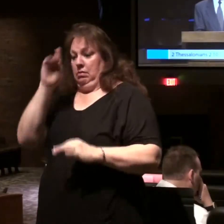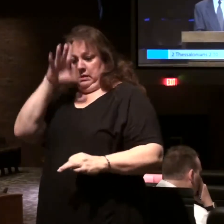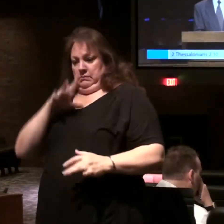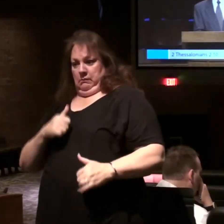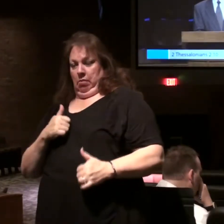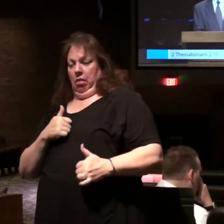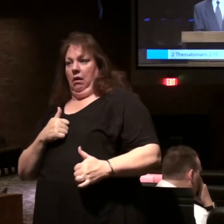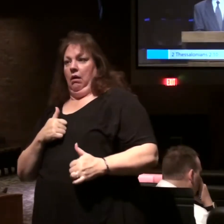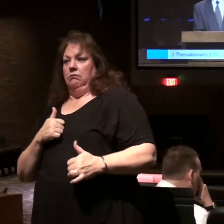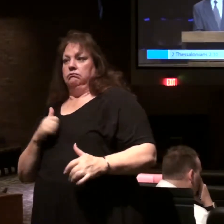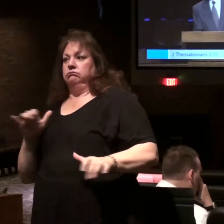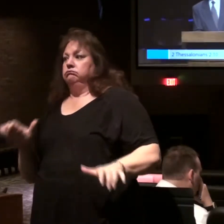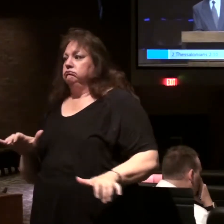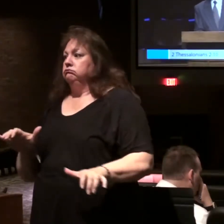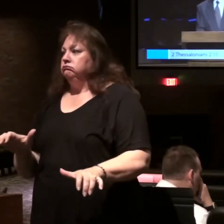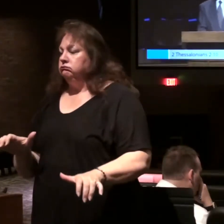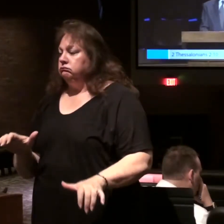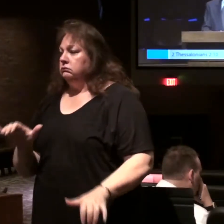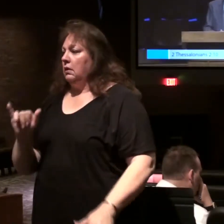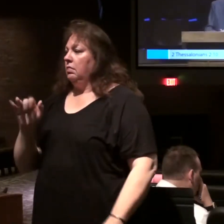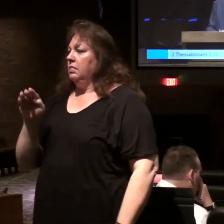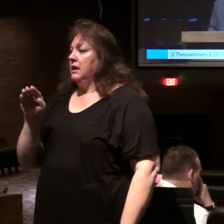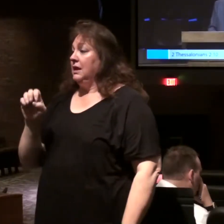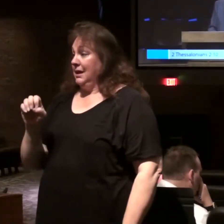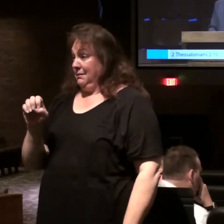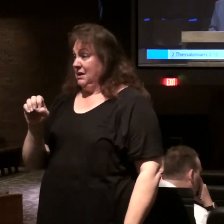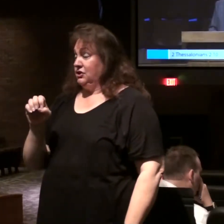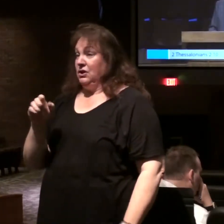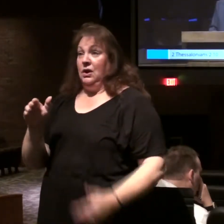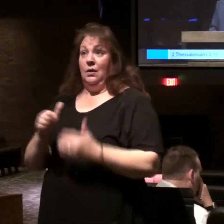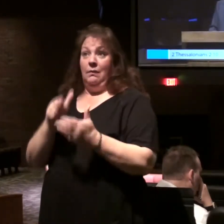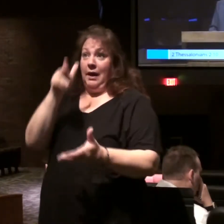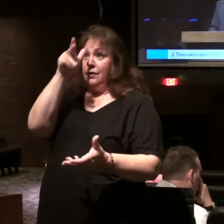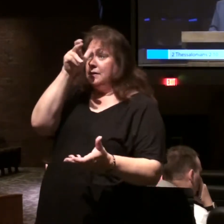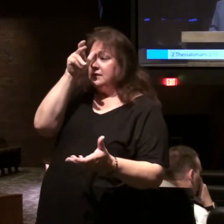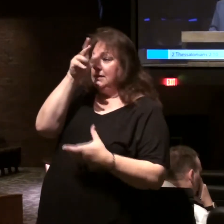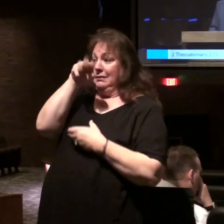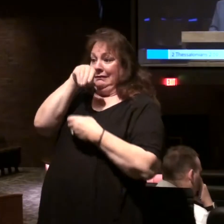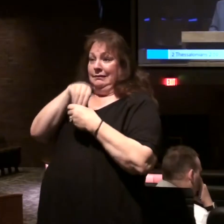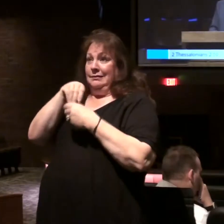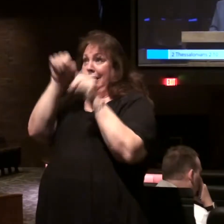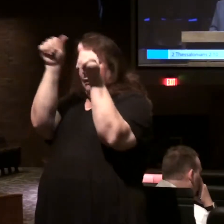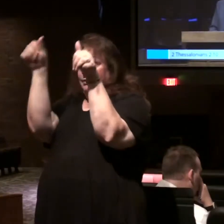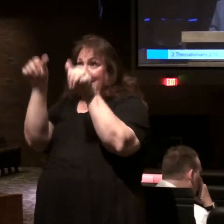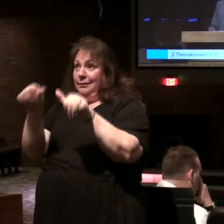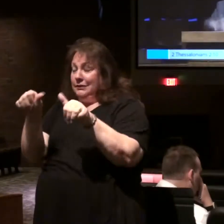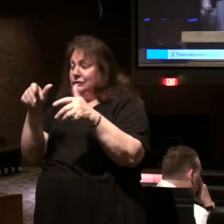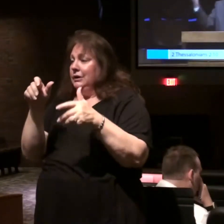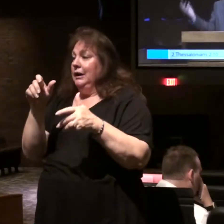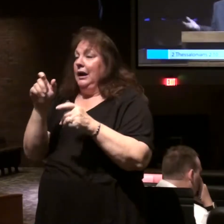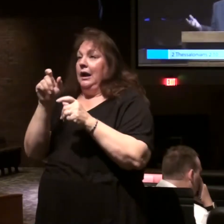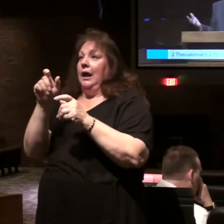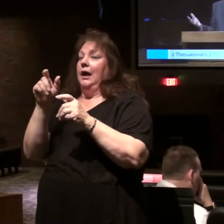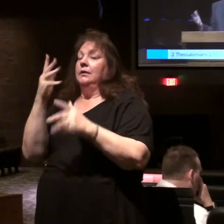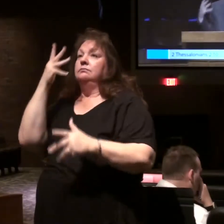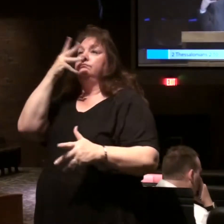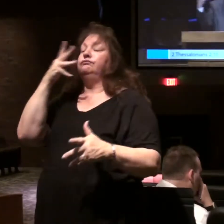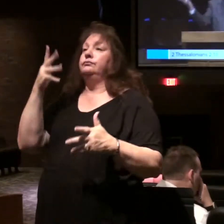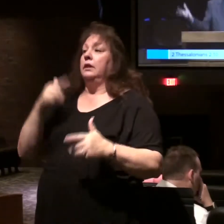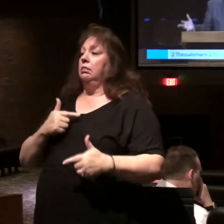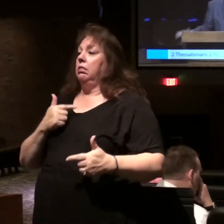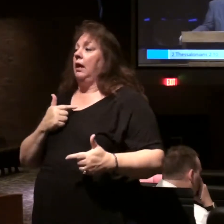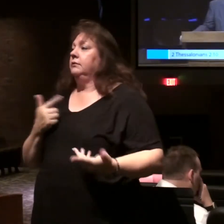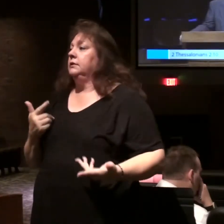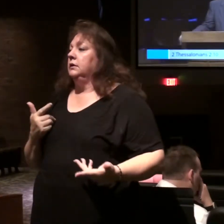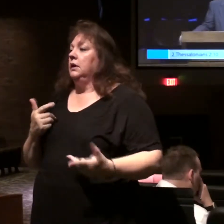he's functioning the image of this man whether it's a demon that indwells that image and gives it all the appearance of life